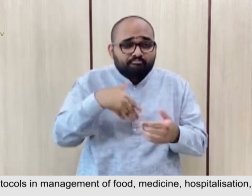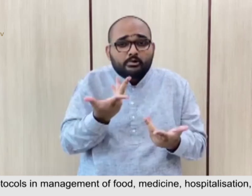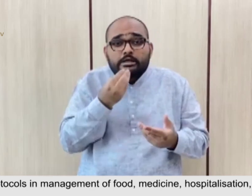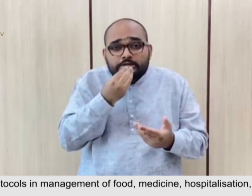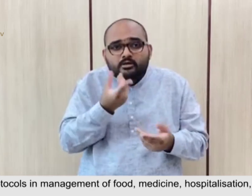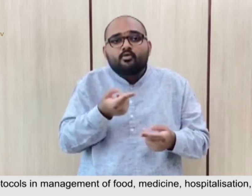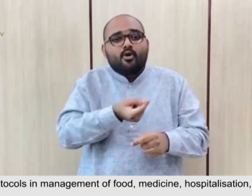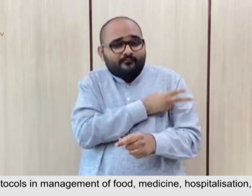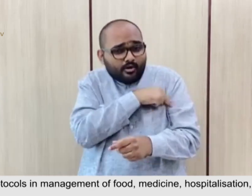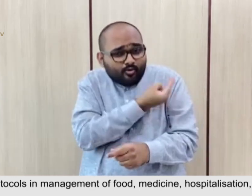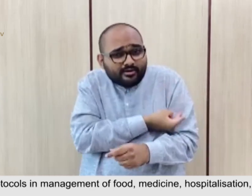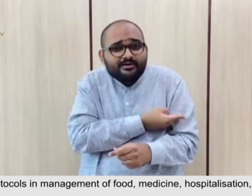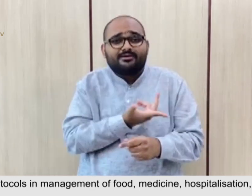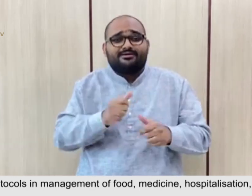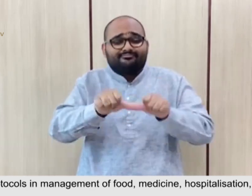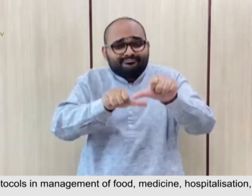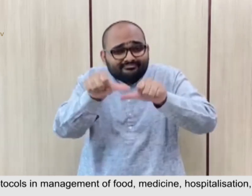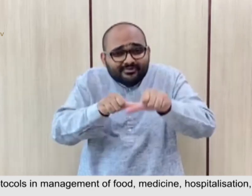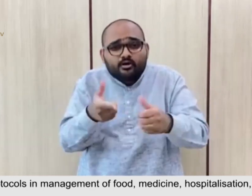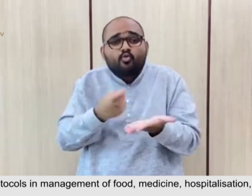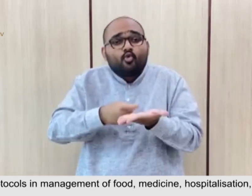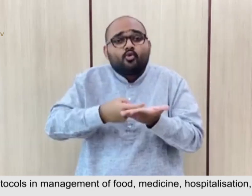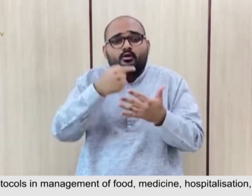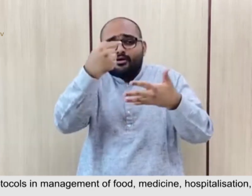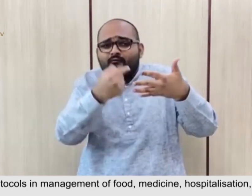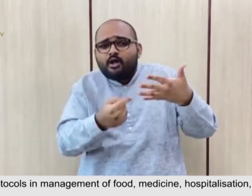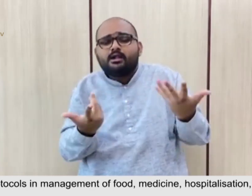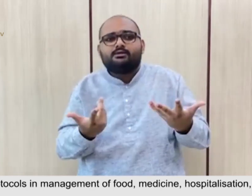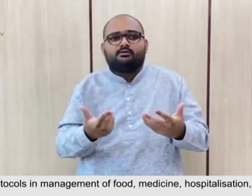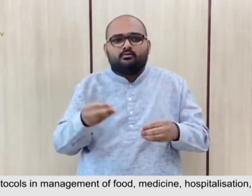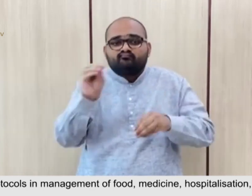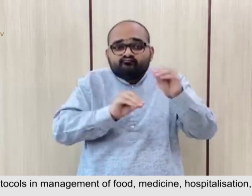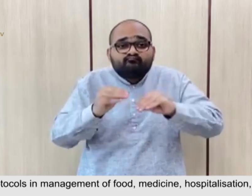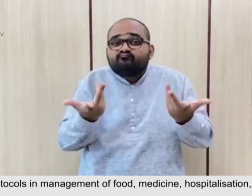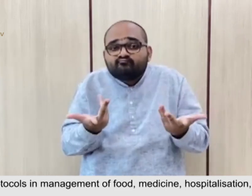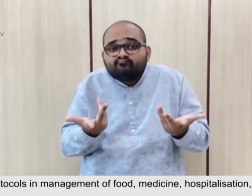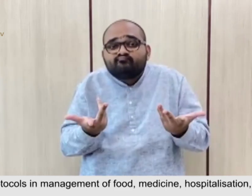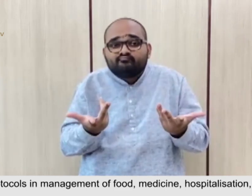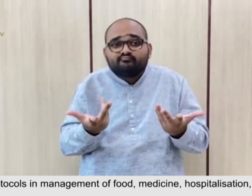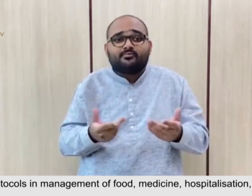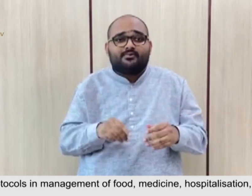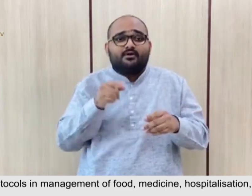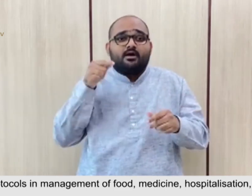management of food, medicine, and hospitalization, etc.